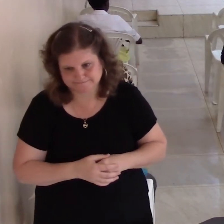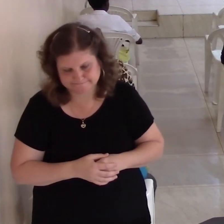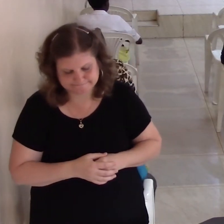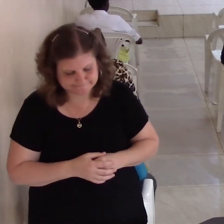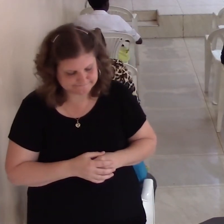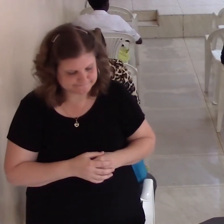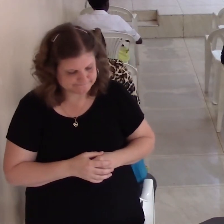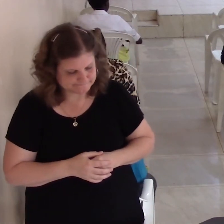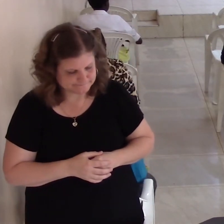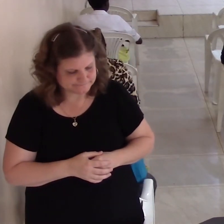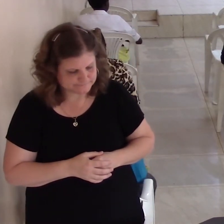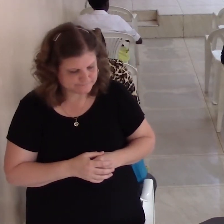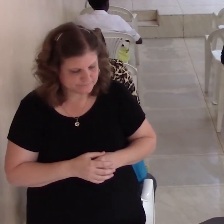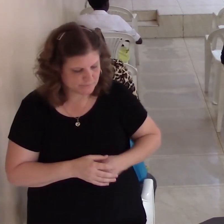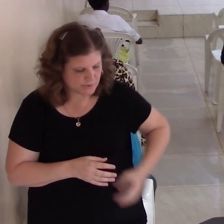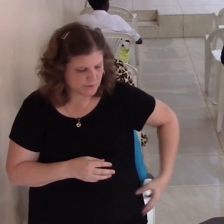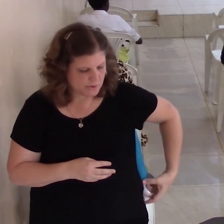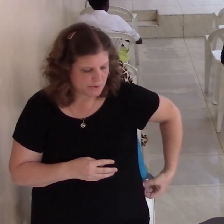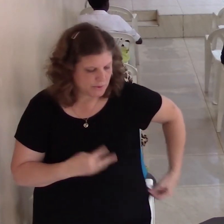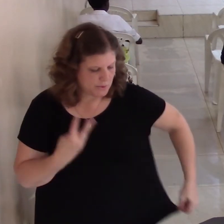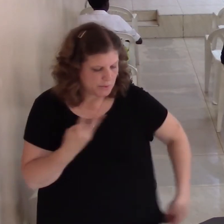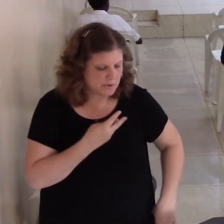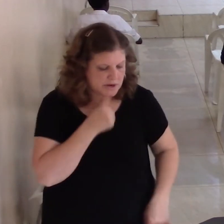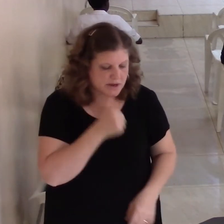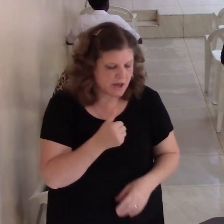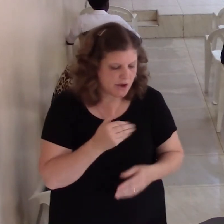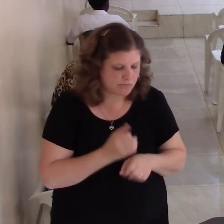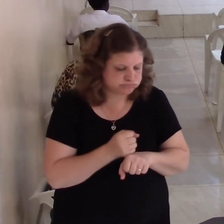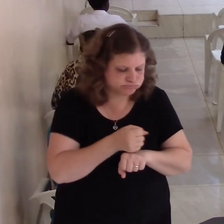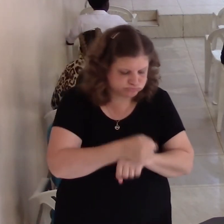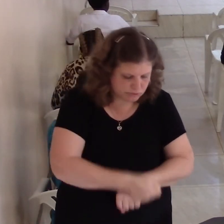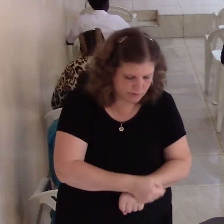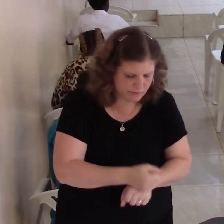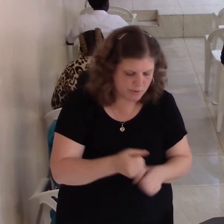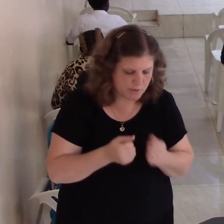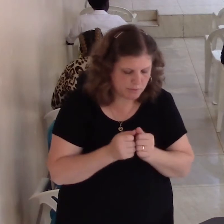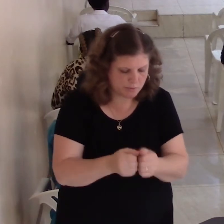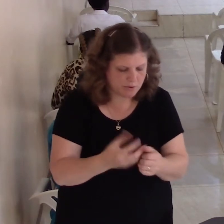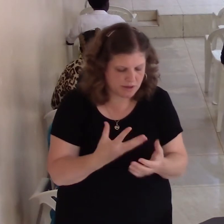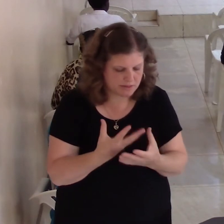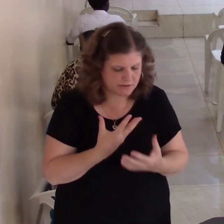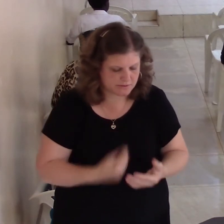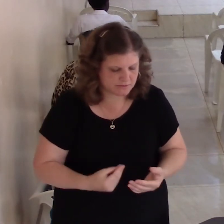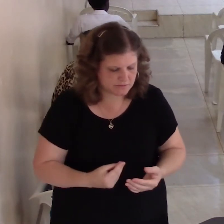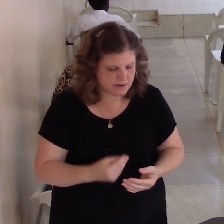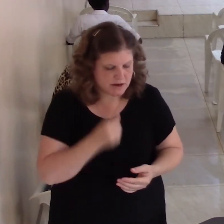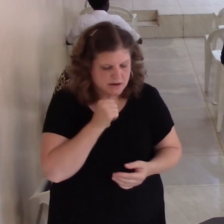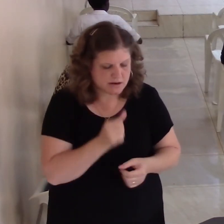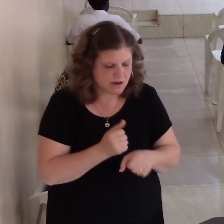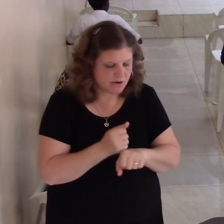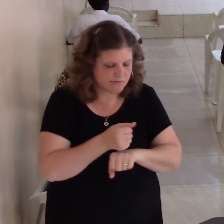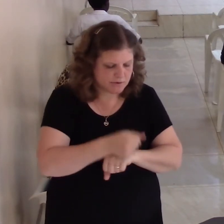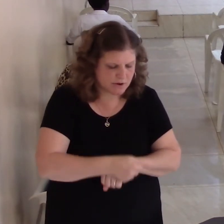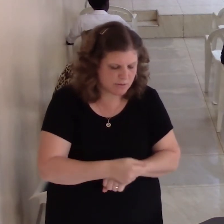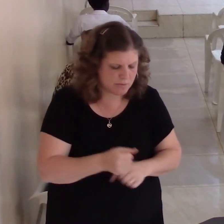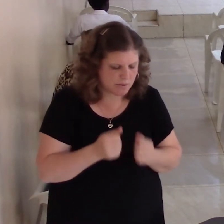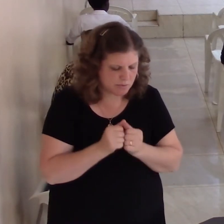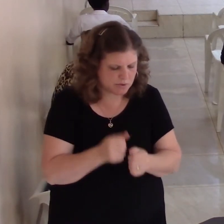So I'm not overcome with depression. So I'm not overcome with regret. So I'm overcome with